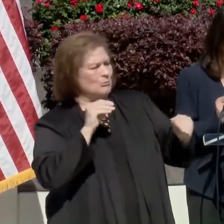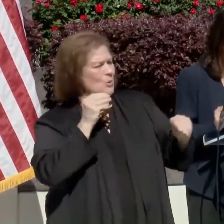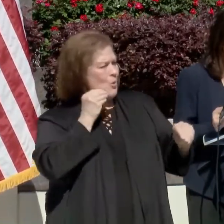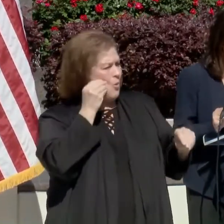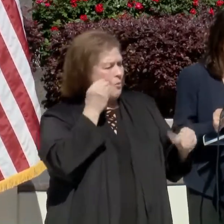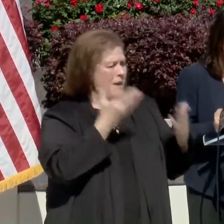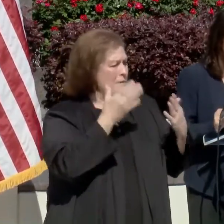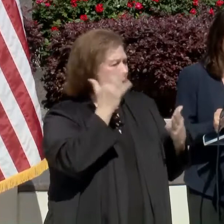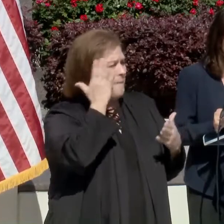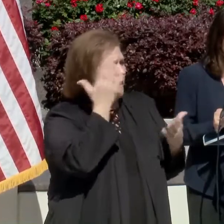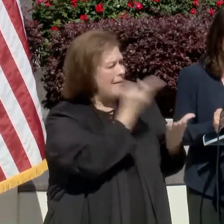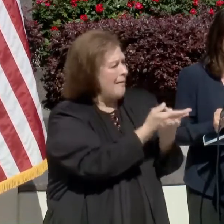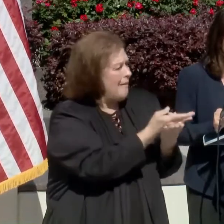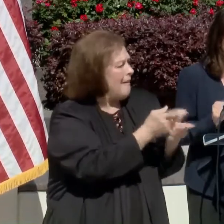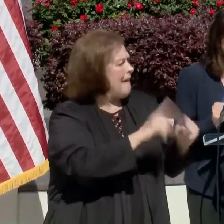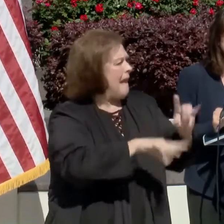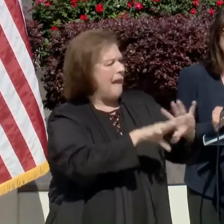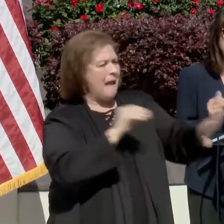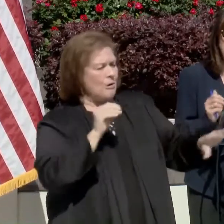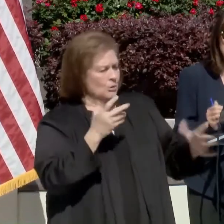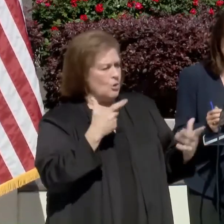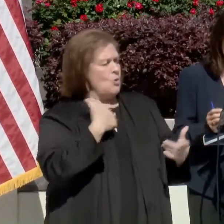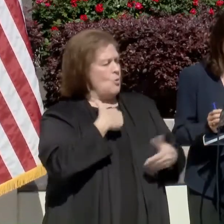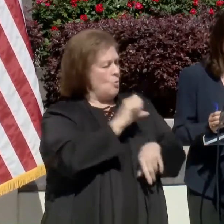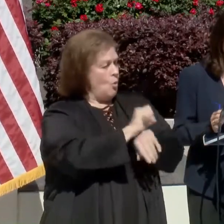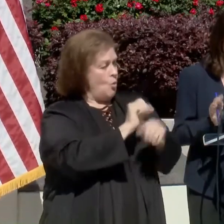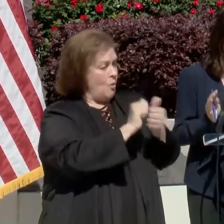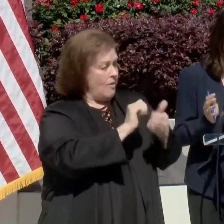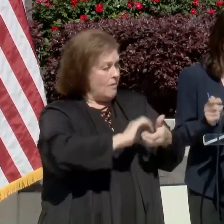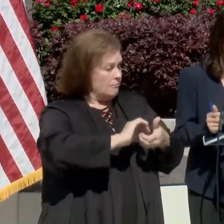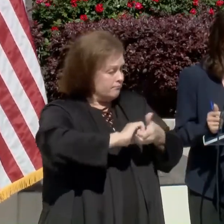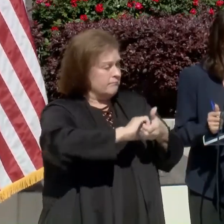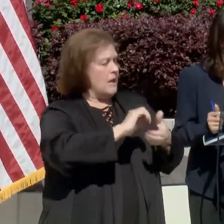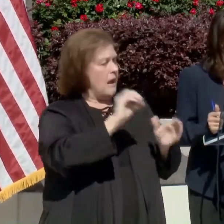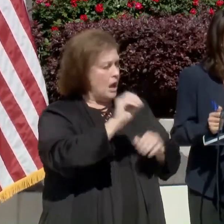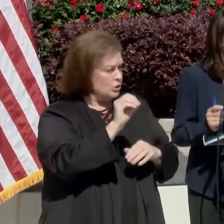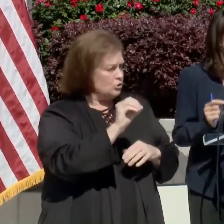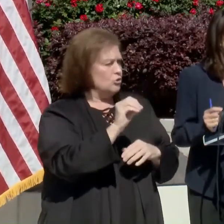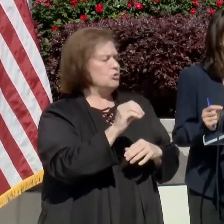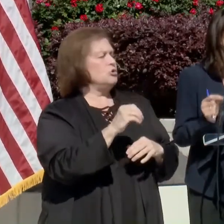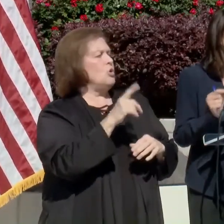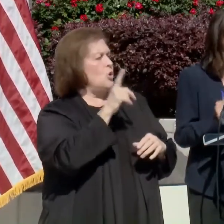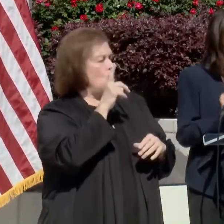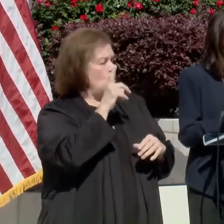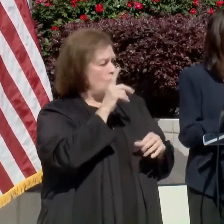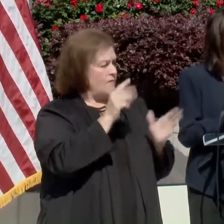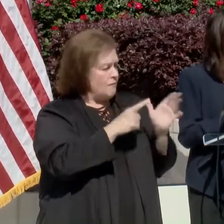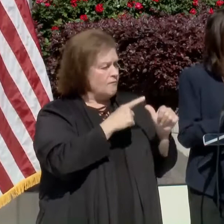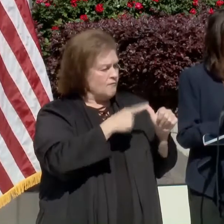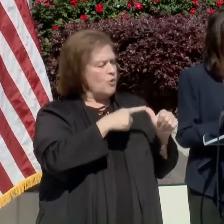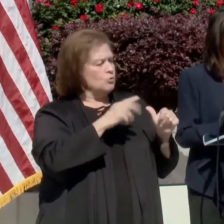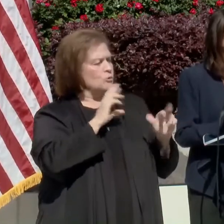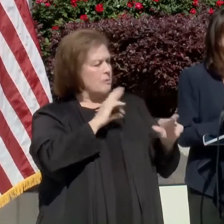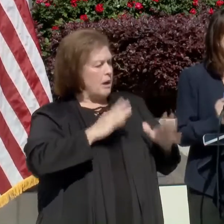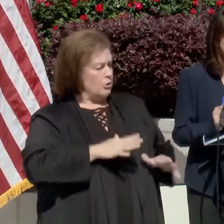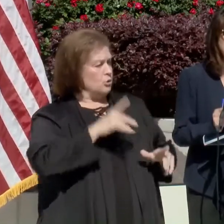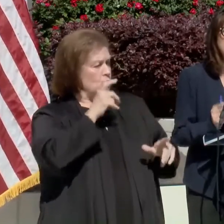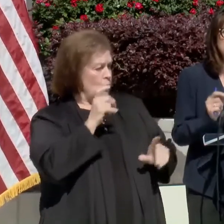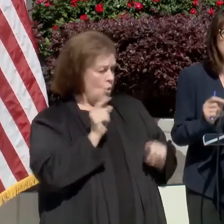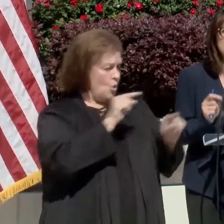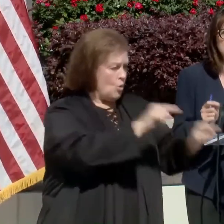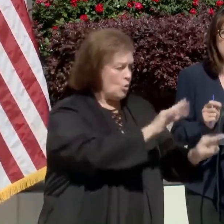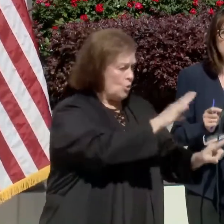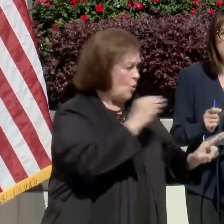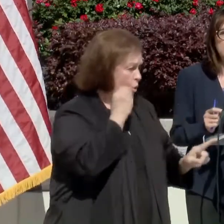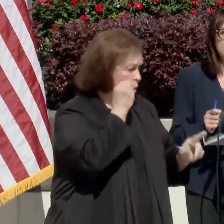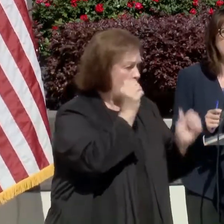might be bed bound. We're in a partnership with Ochsner and ready responders that will go directly into their home with